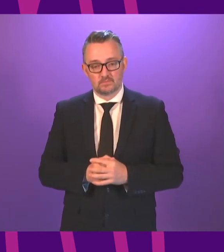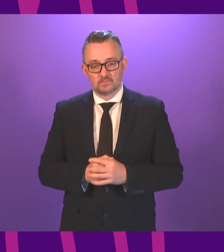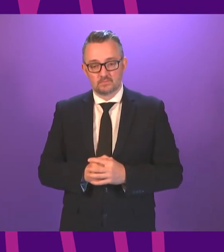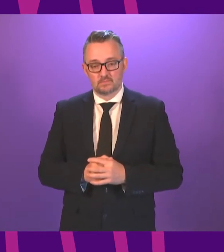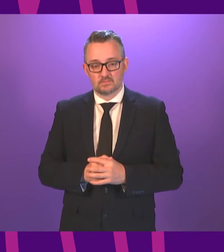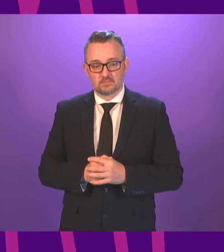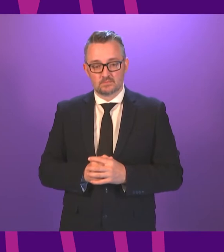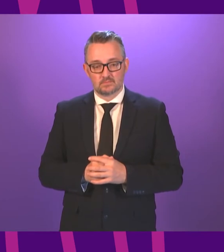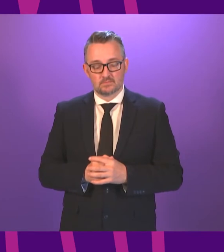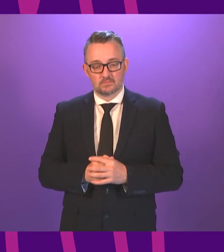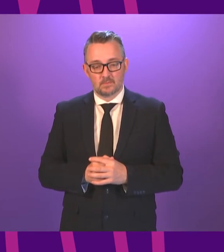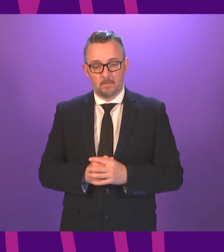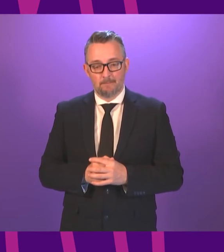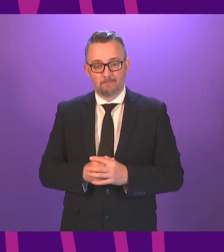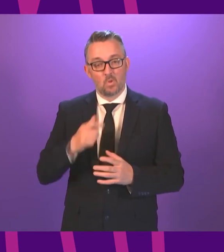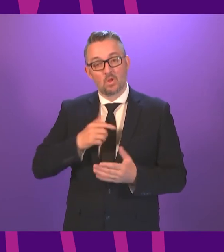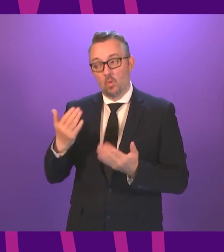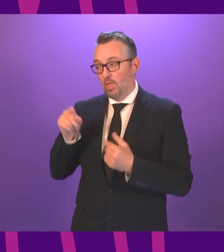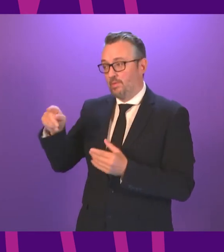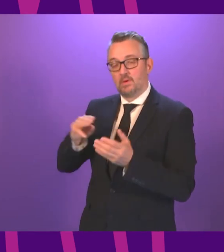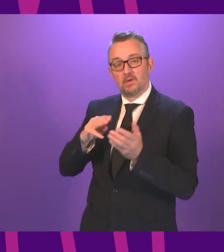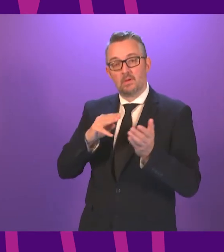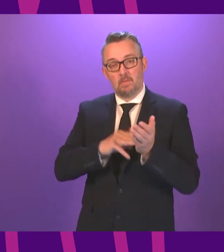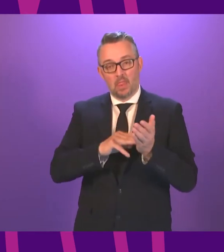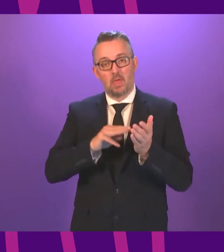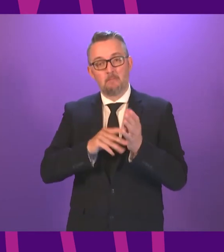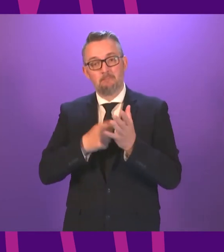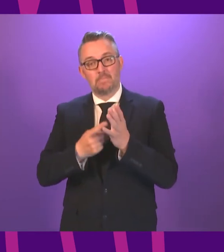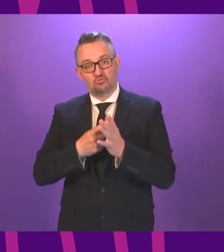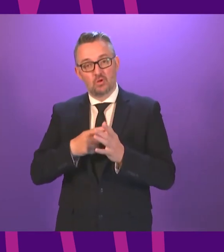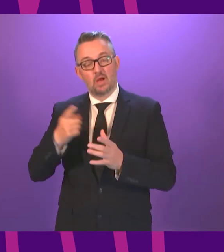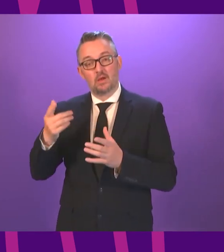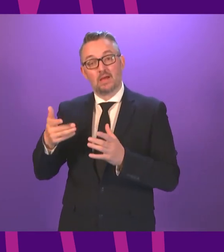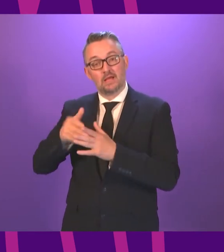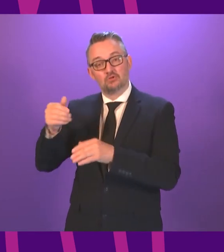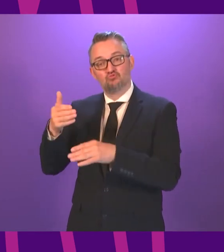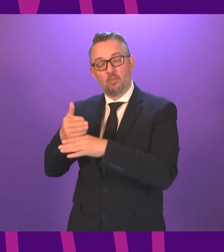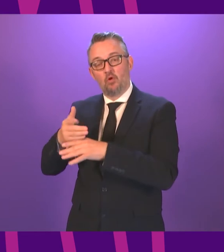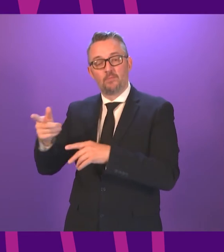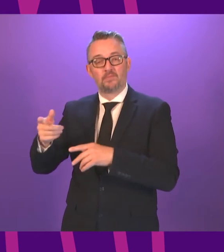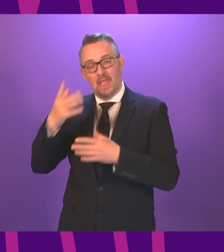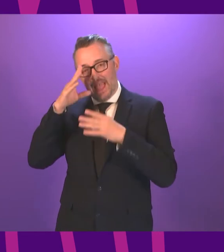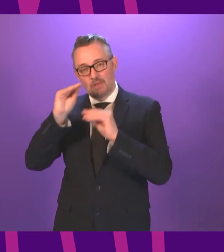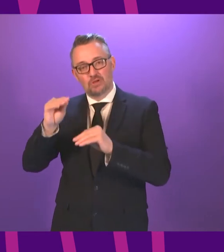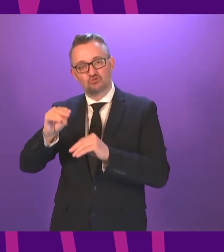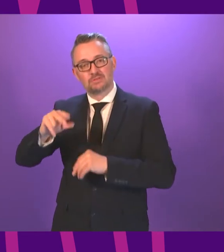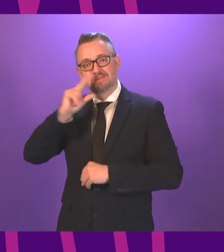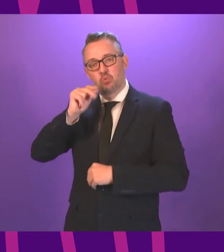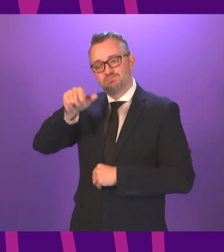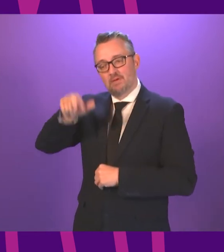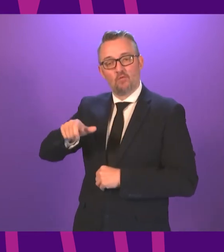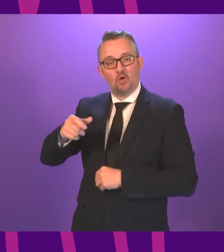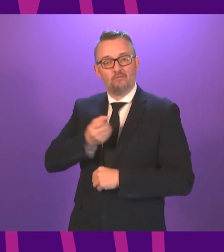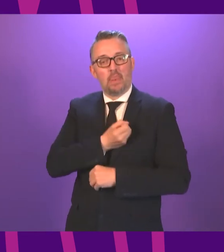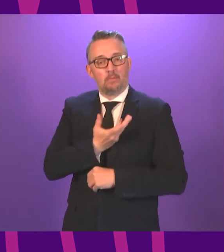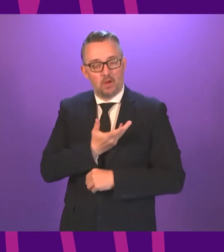Michael I also welcome Michael Mara both to the Parliament and to his role as Education Spokesperson for Labour? I look forward to working with him,